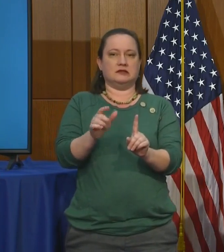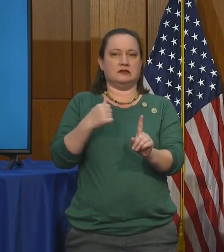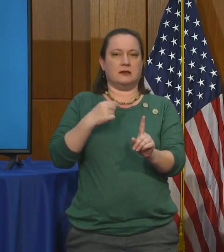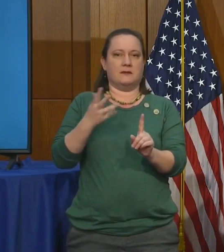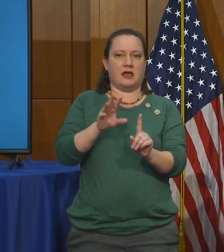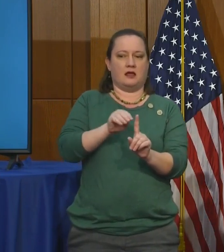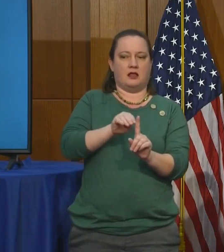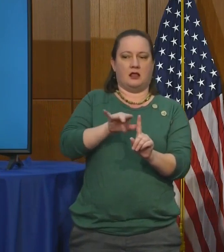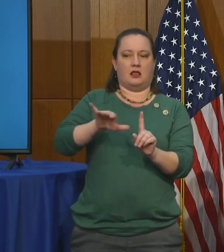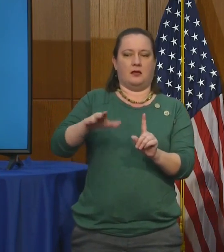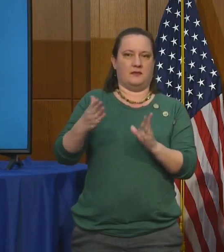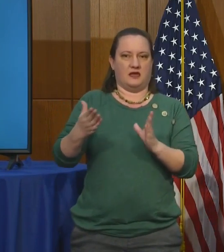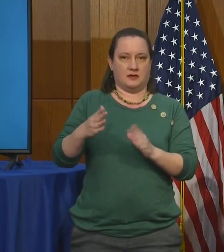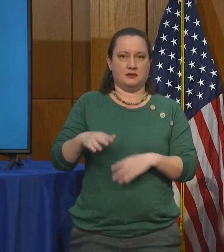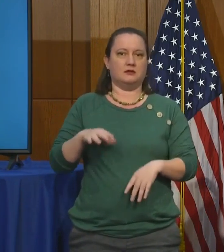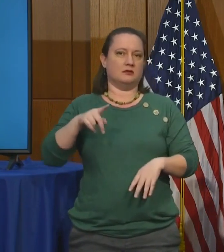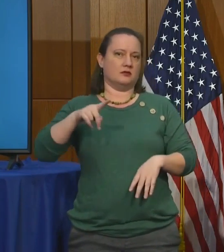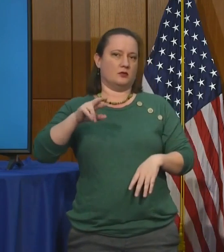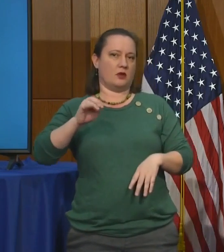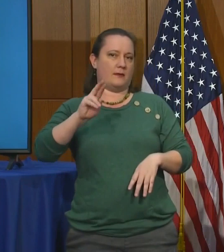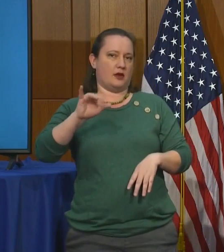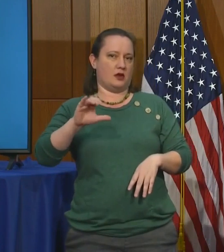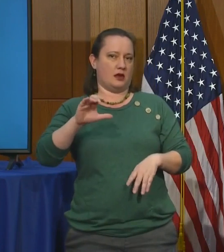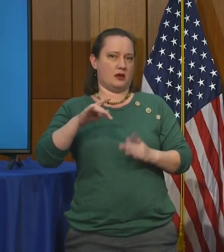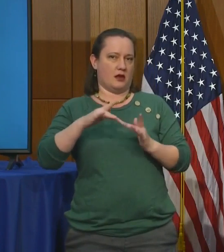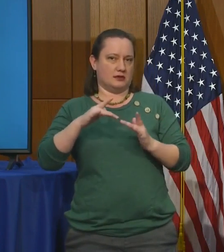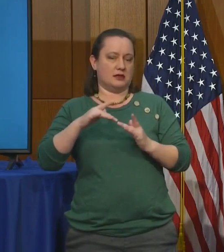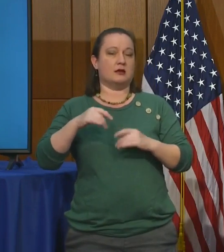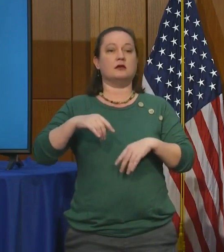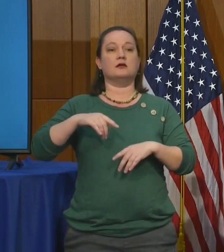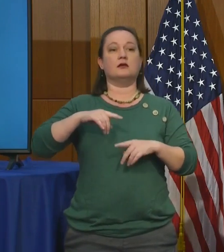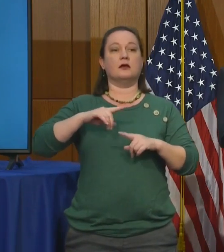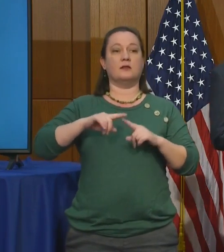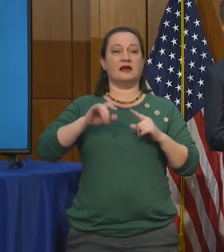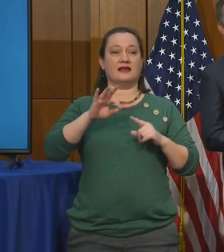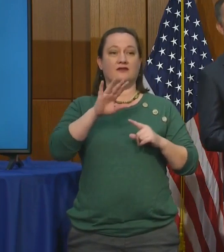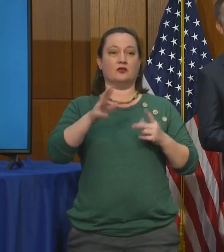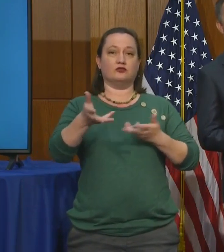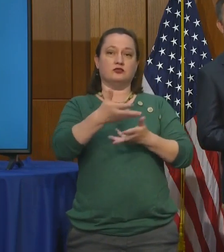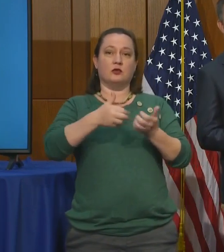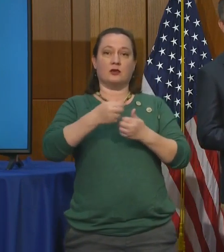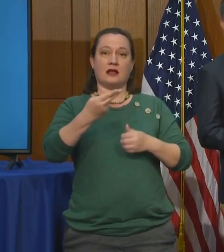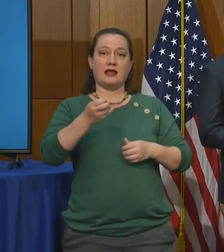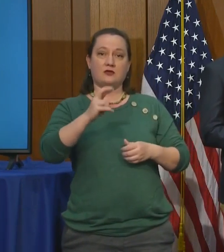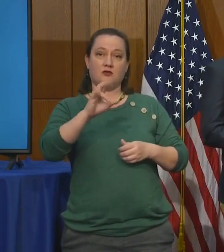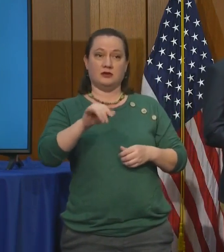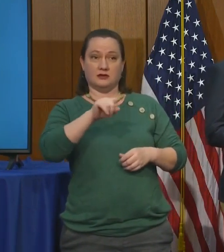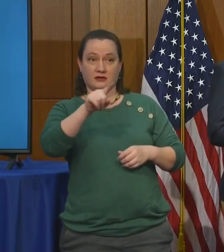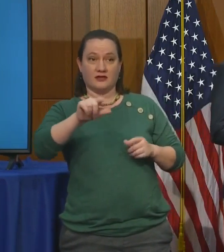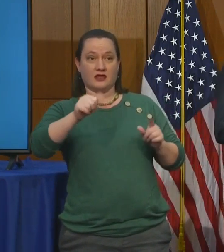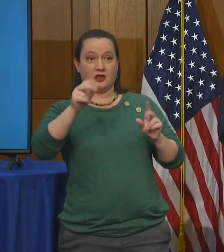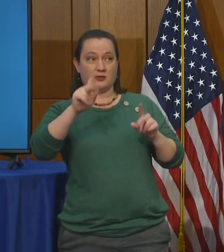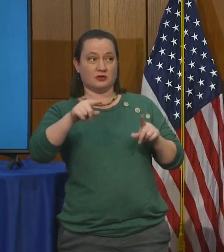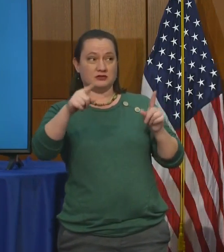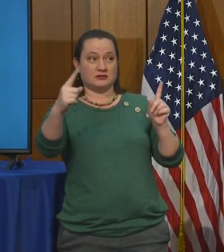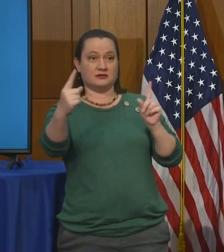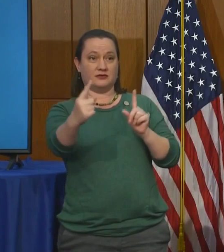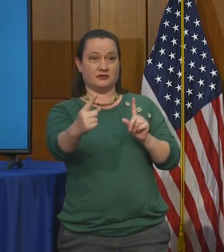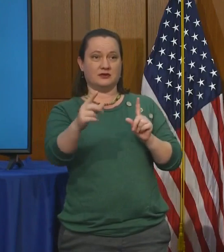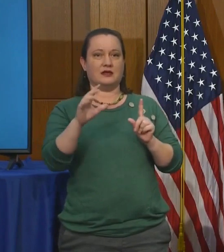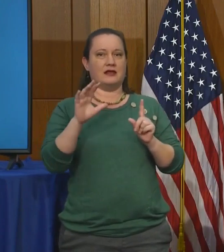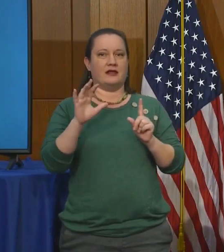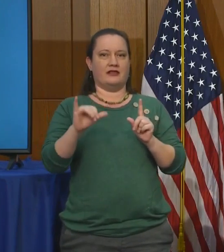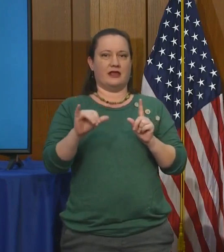But if you then spent time with Henry, that secondary person wouldn't be someone that we would